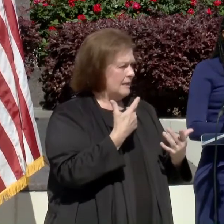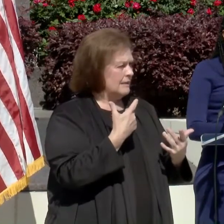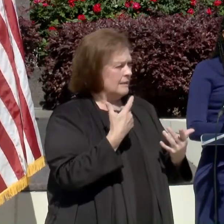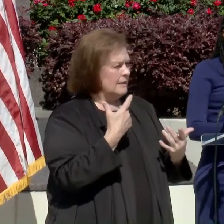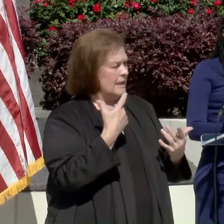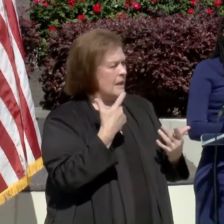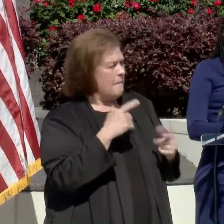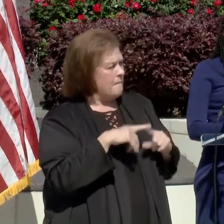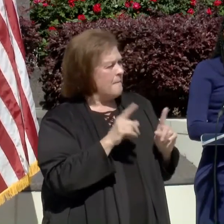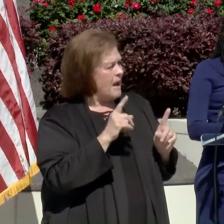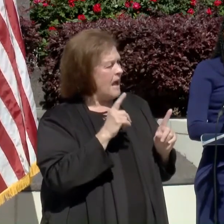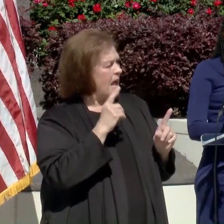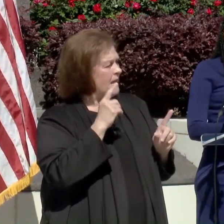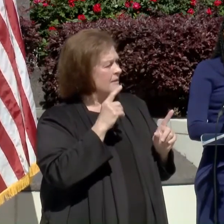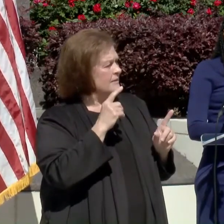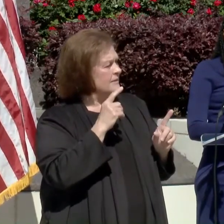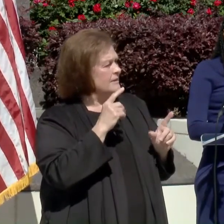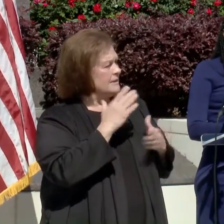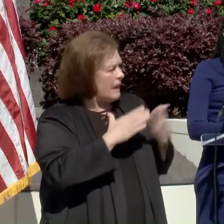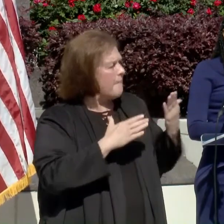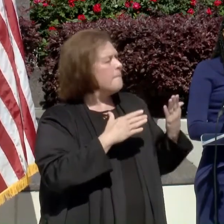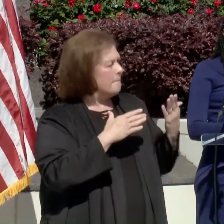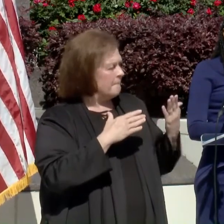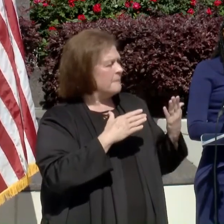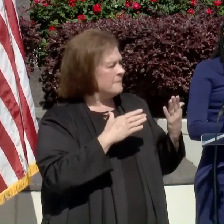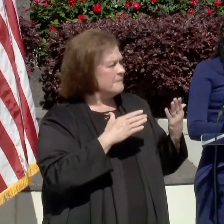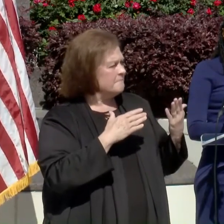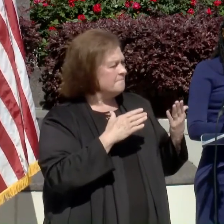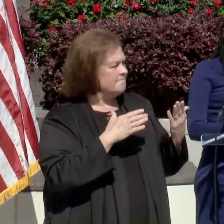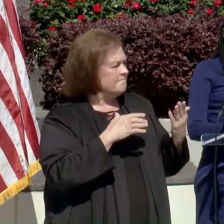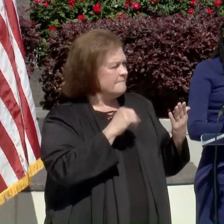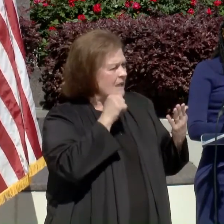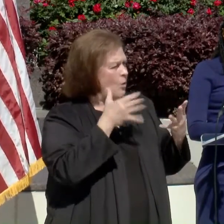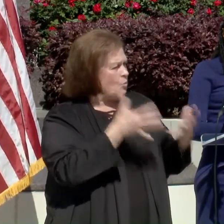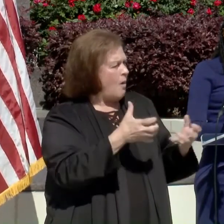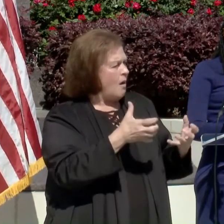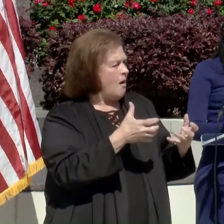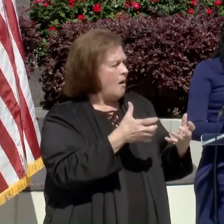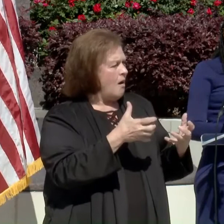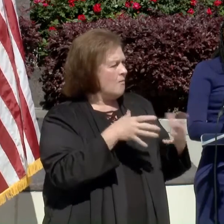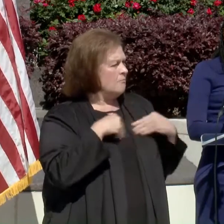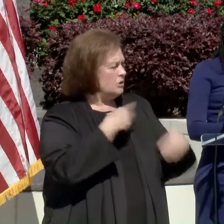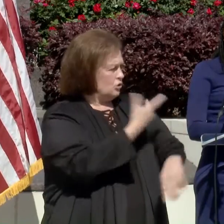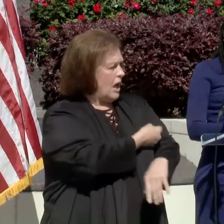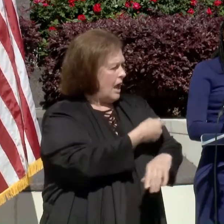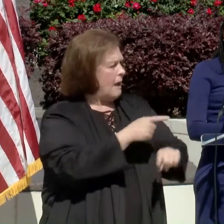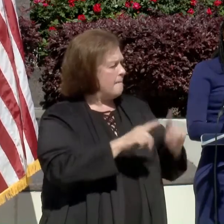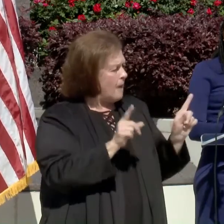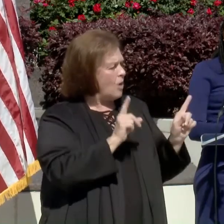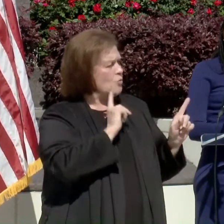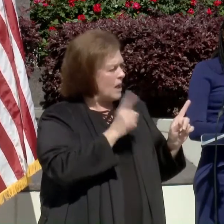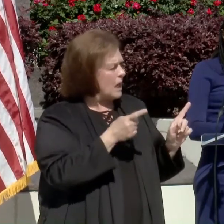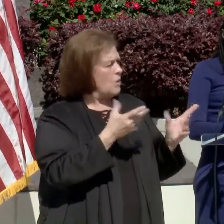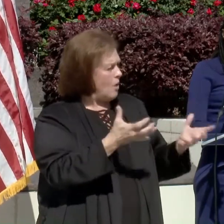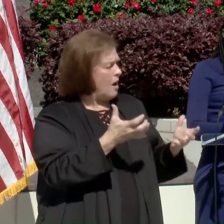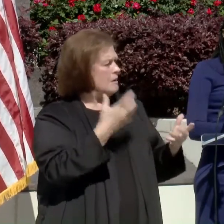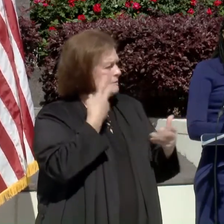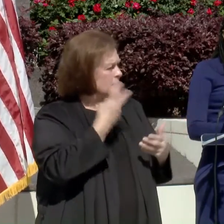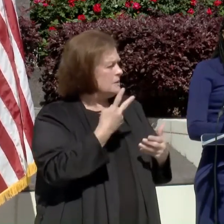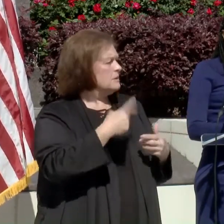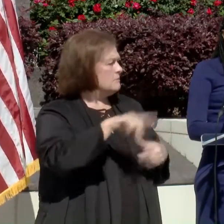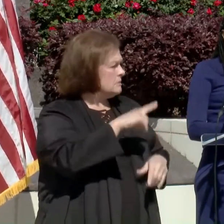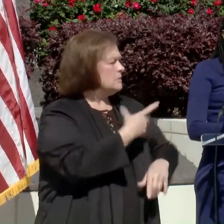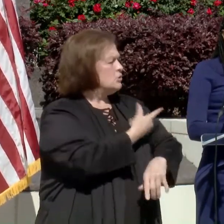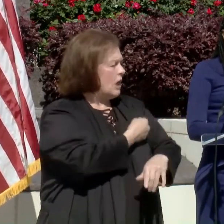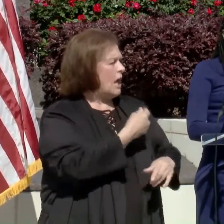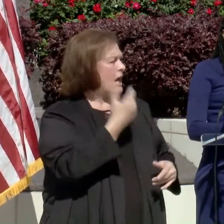complacent, but I think that people have been hesitant and I think it's time, um, that individuals really rub up their efforts. Um, I